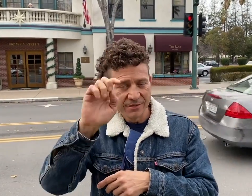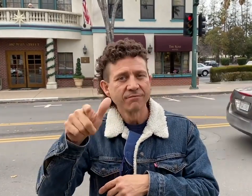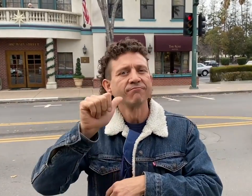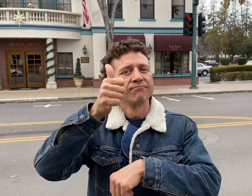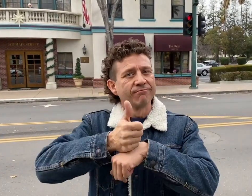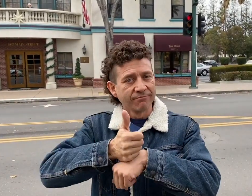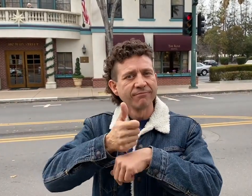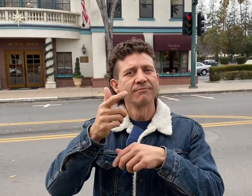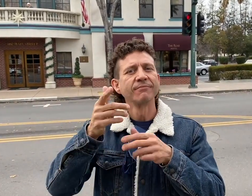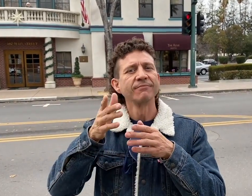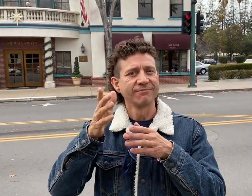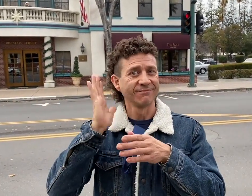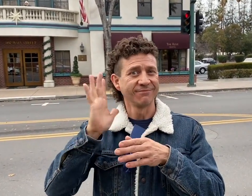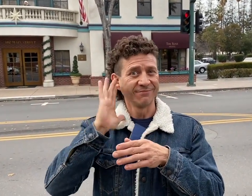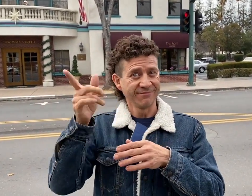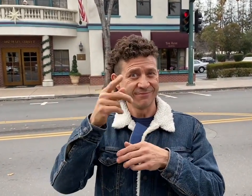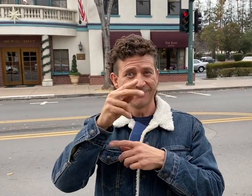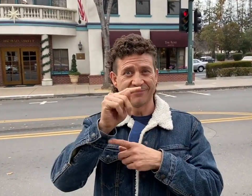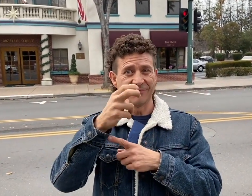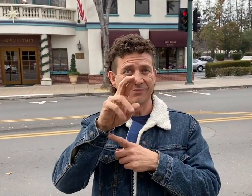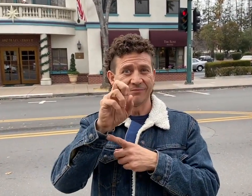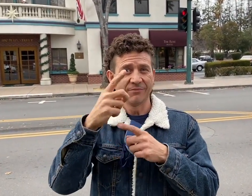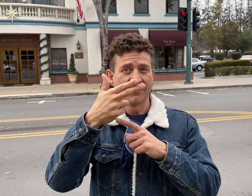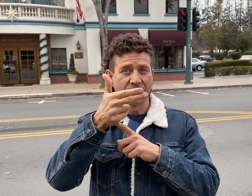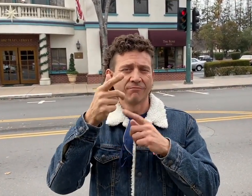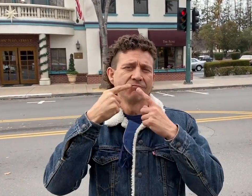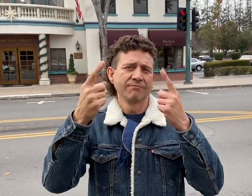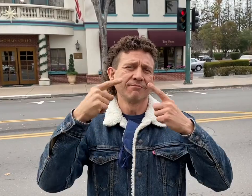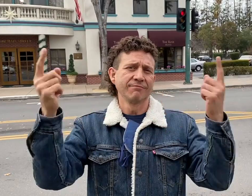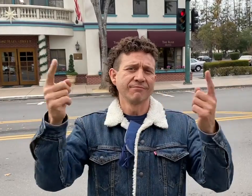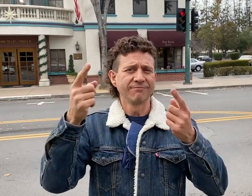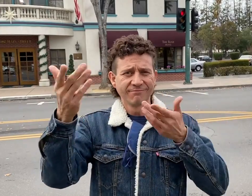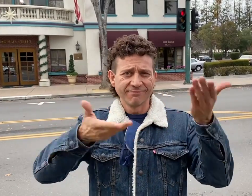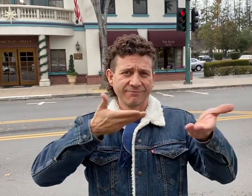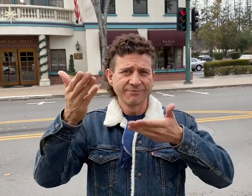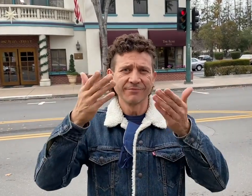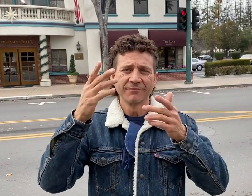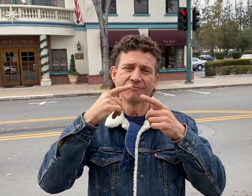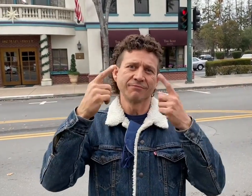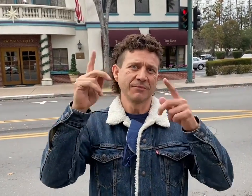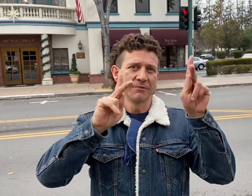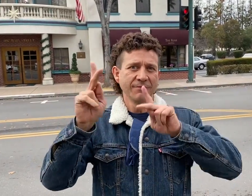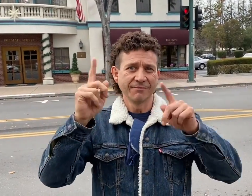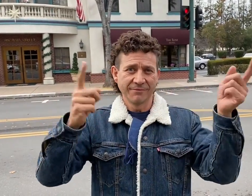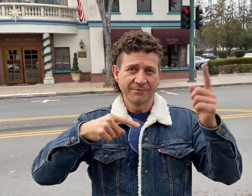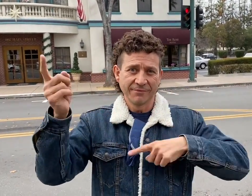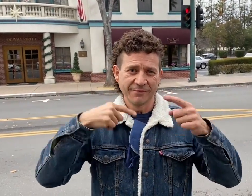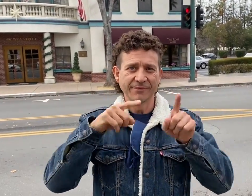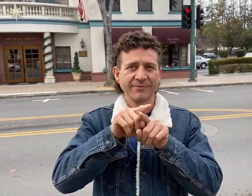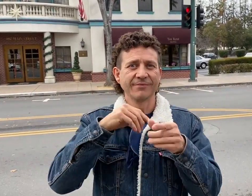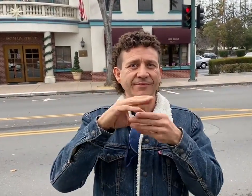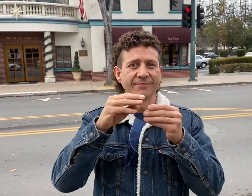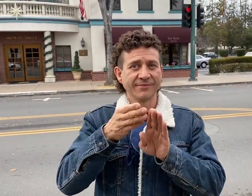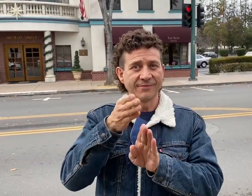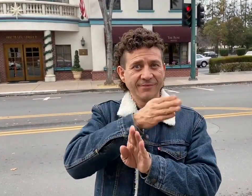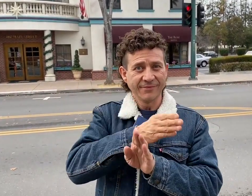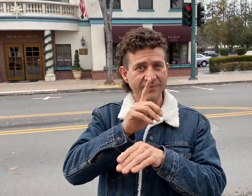The first version, which catered to many celebrities as I had mentioned previously, was located at 548